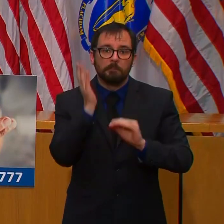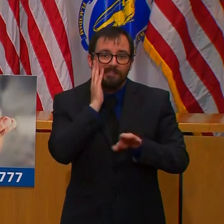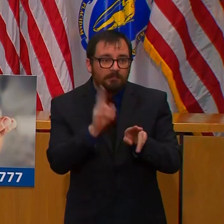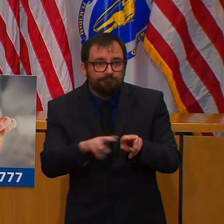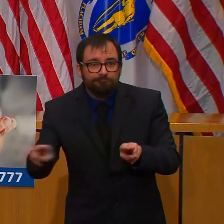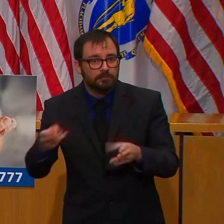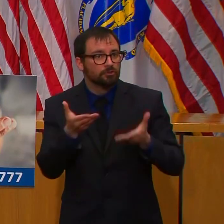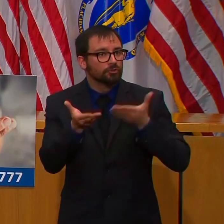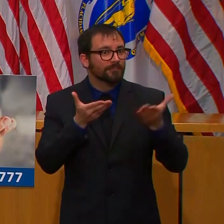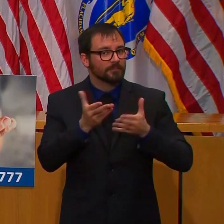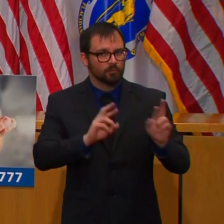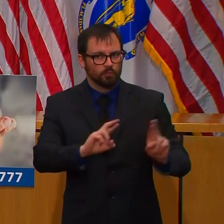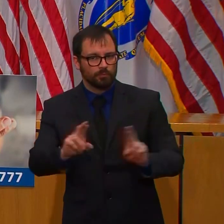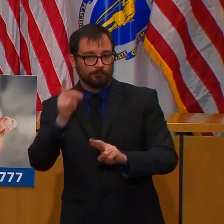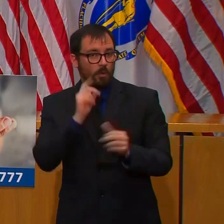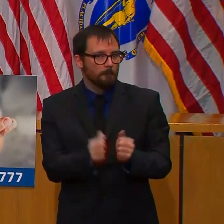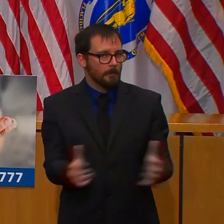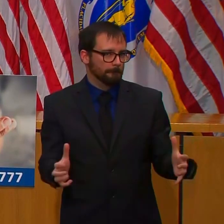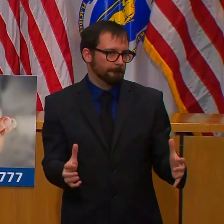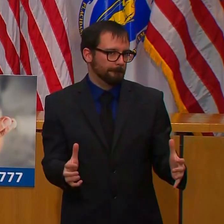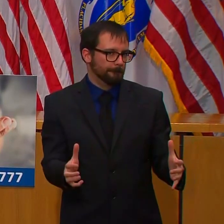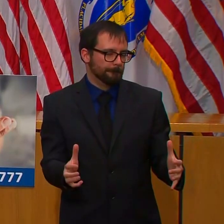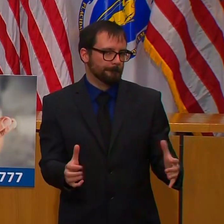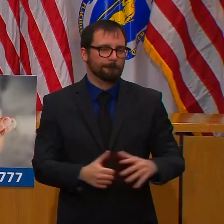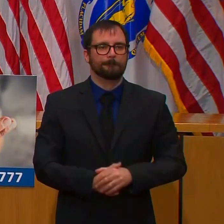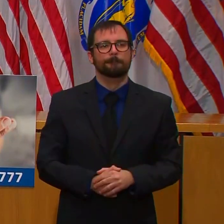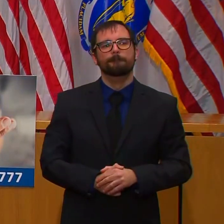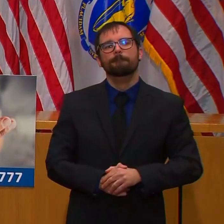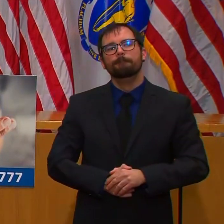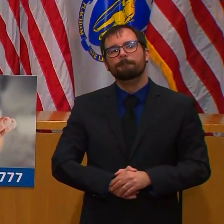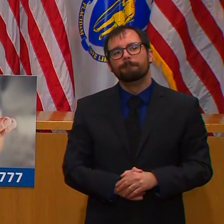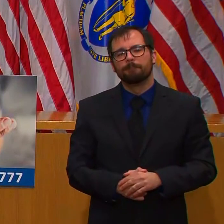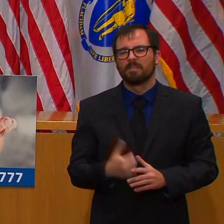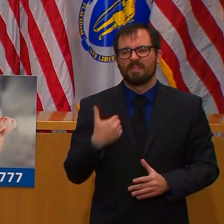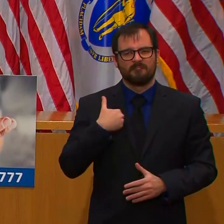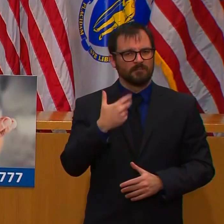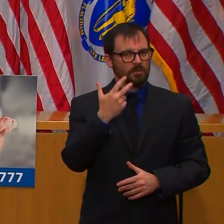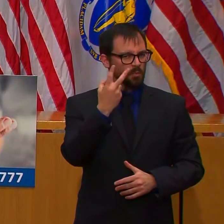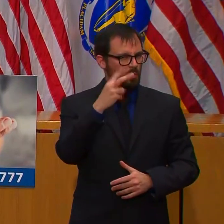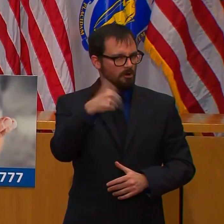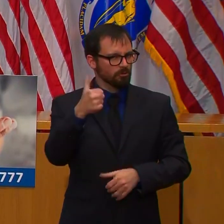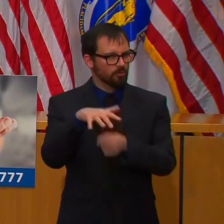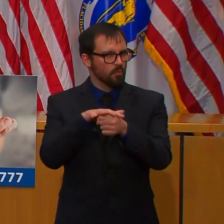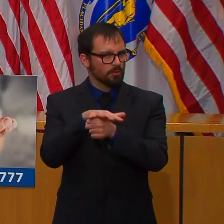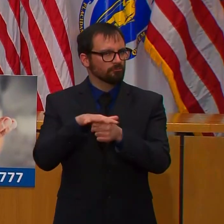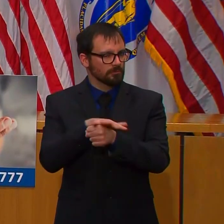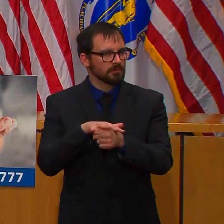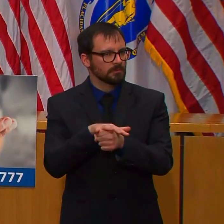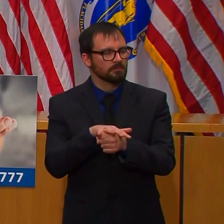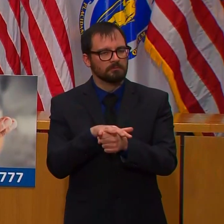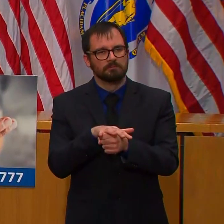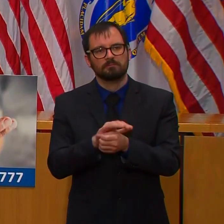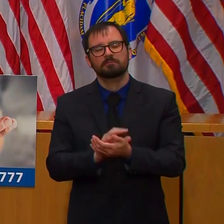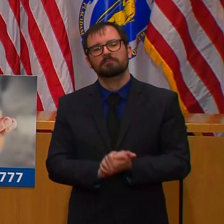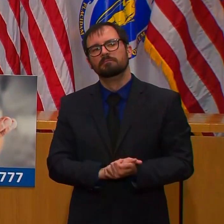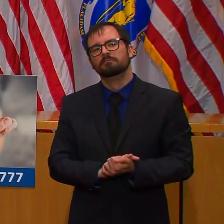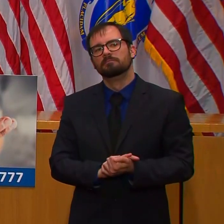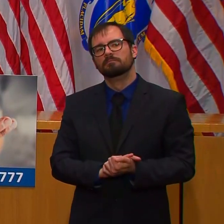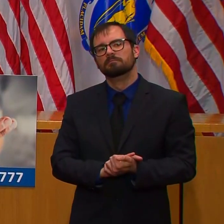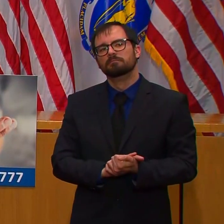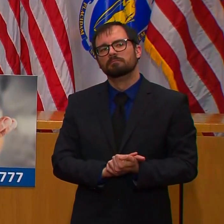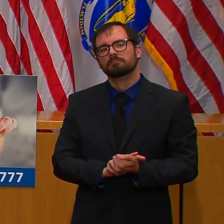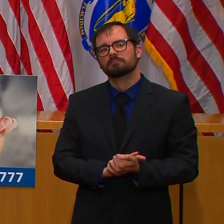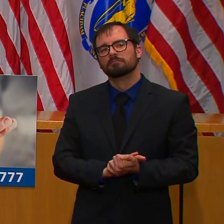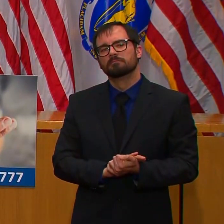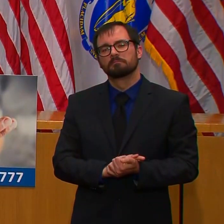Let me just close by saying this. The next couple of weeks are going to be critical in this battle. Everyone needs to